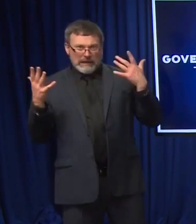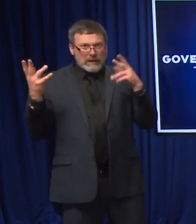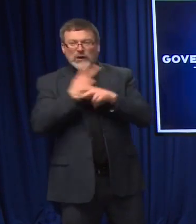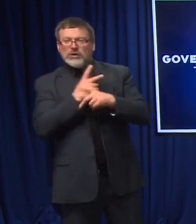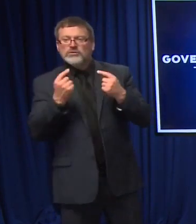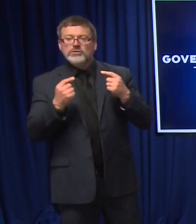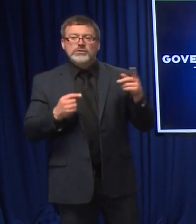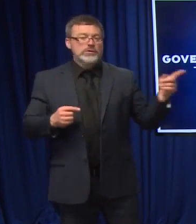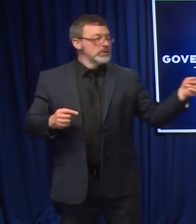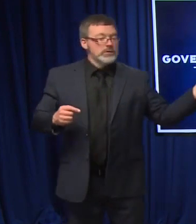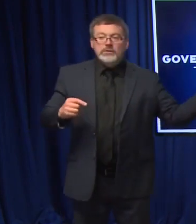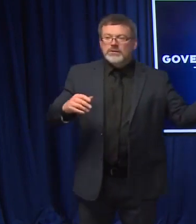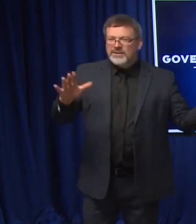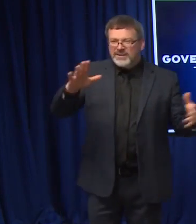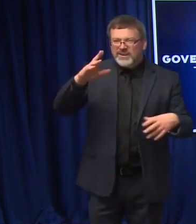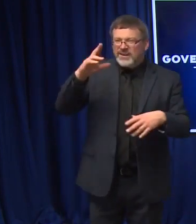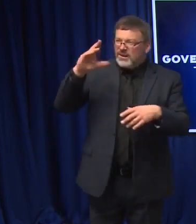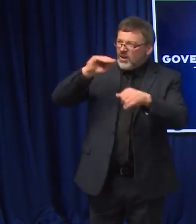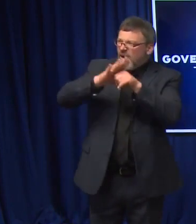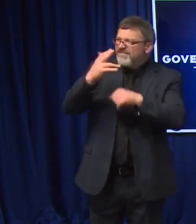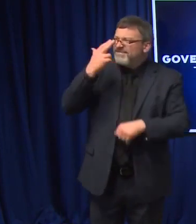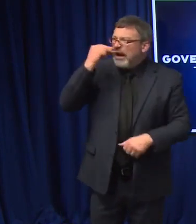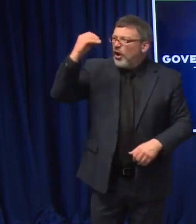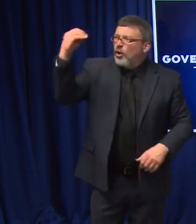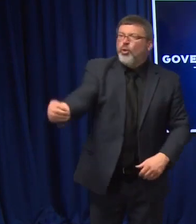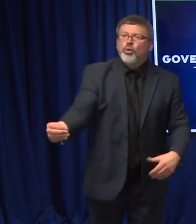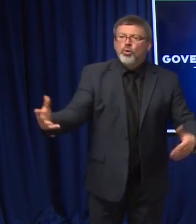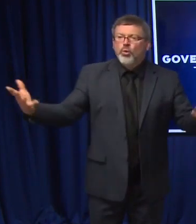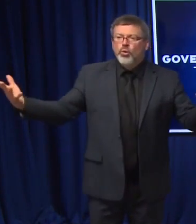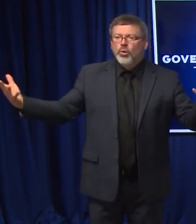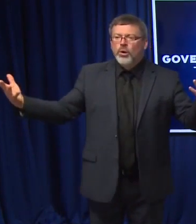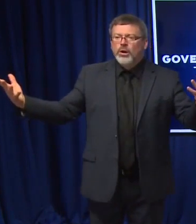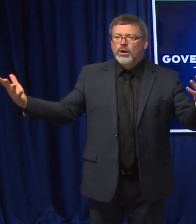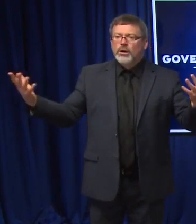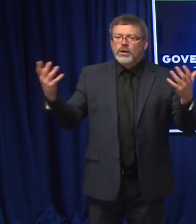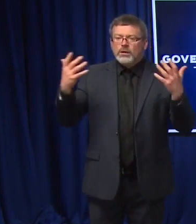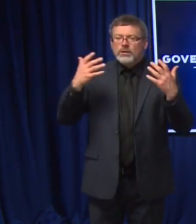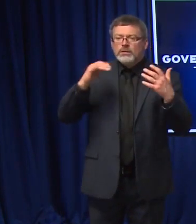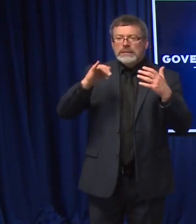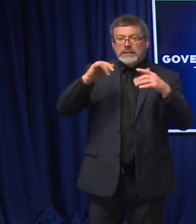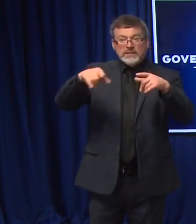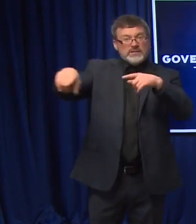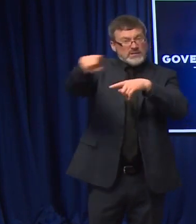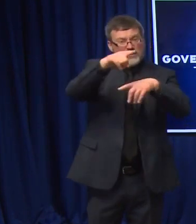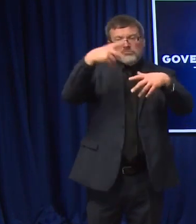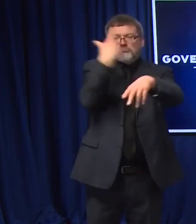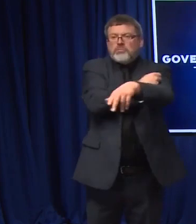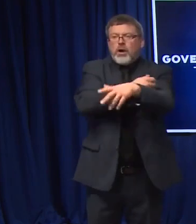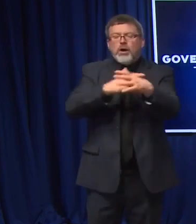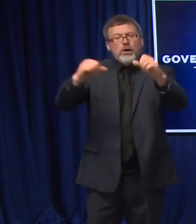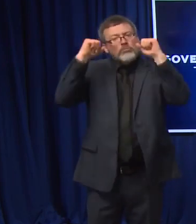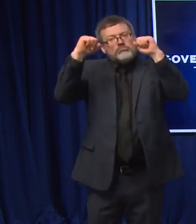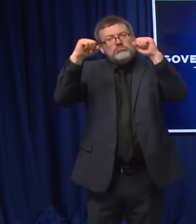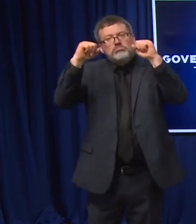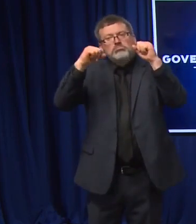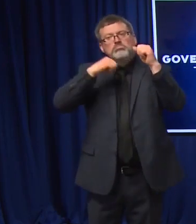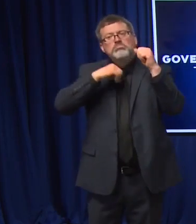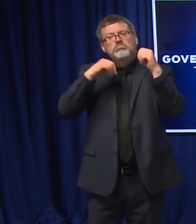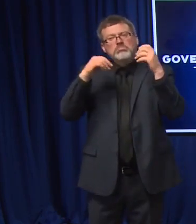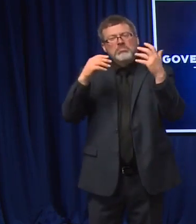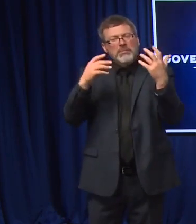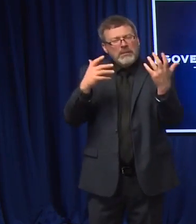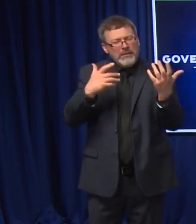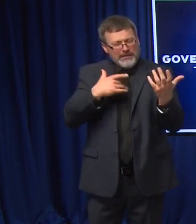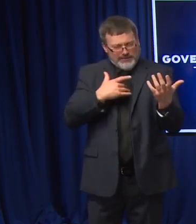is a serious issue. I think for vaccinated individuals, I'm surprised more folks aren't getting the booster. Take it